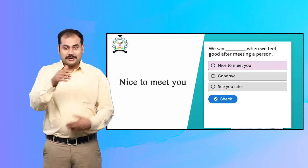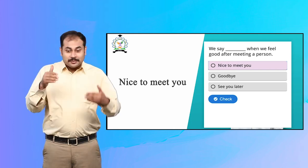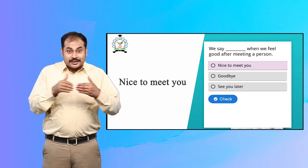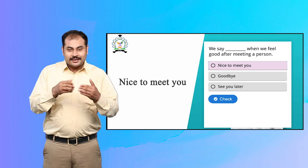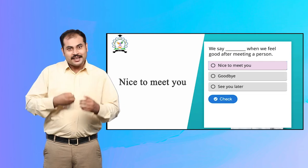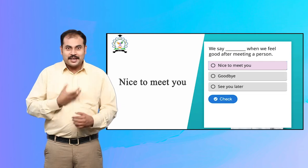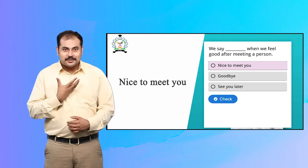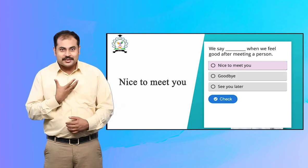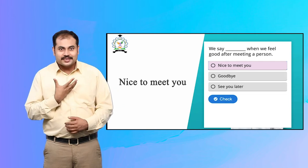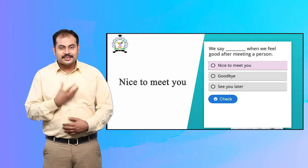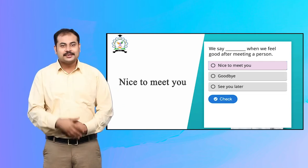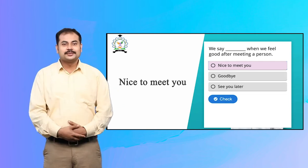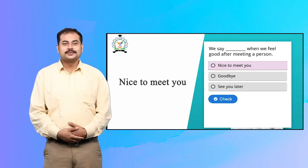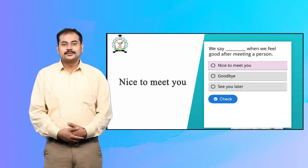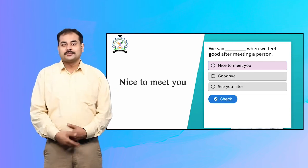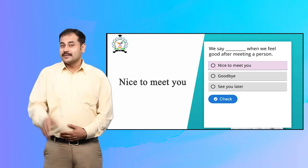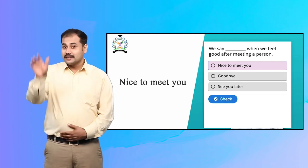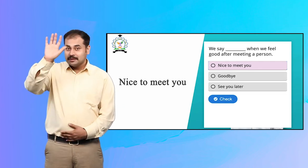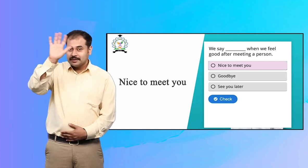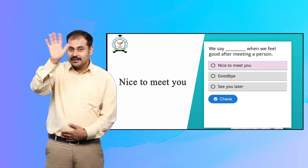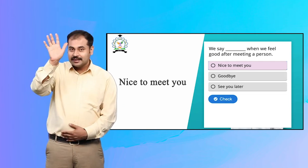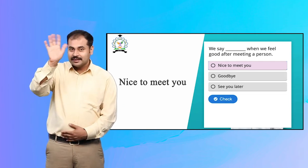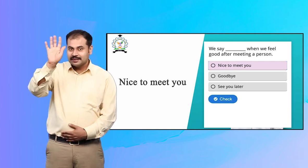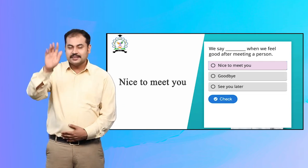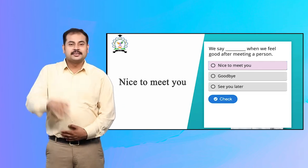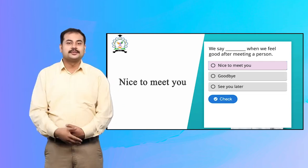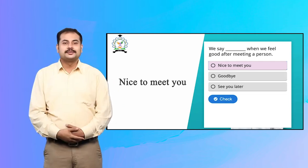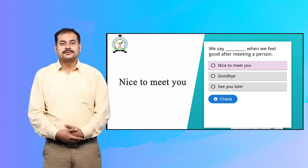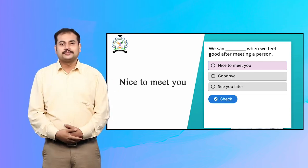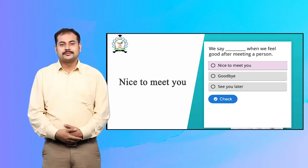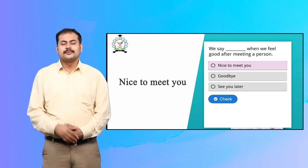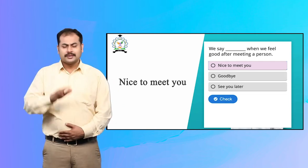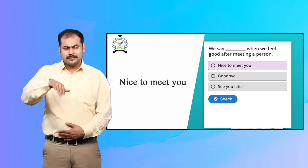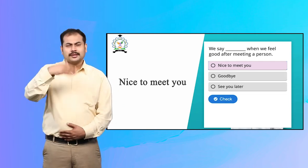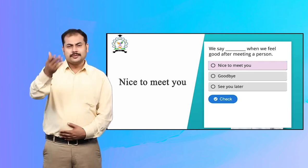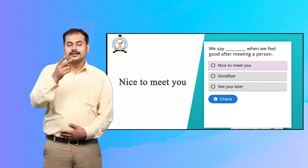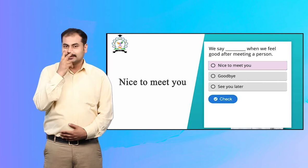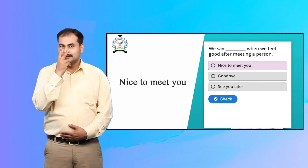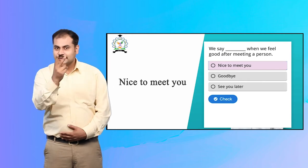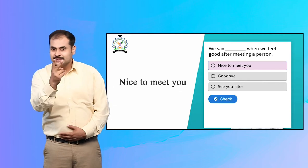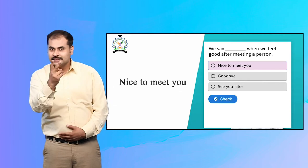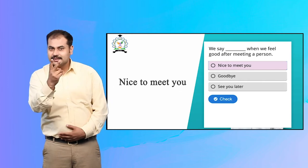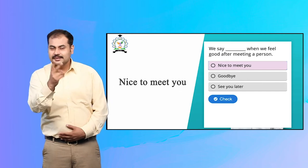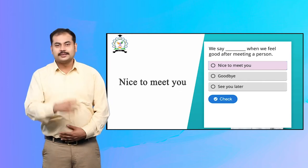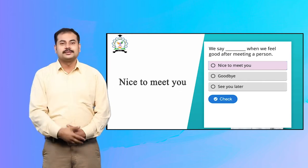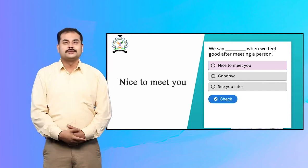to meet you. 8. Good bye. 9. See you later. 10.